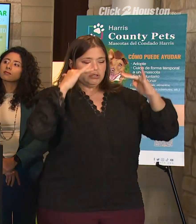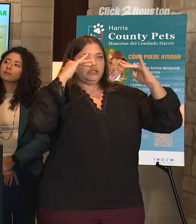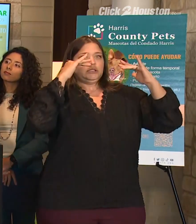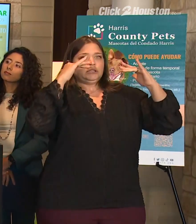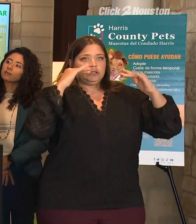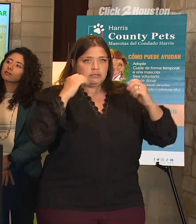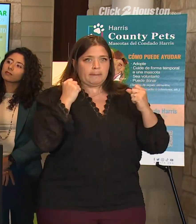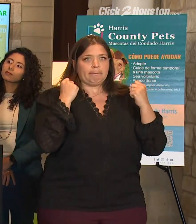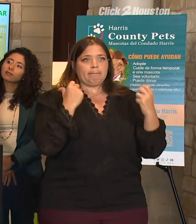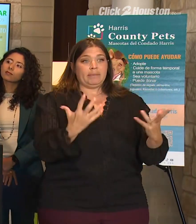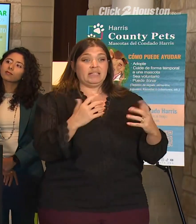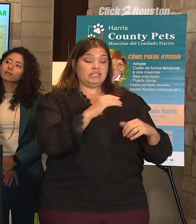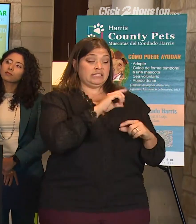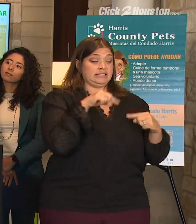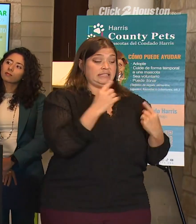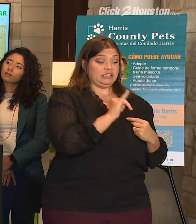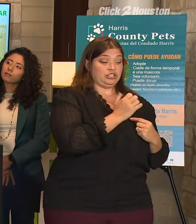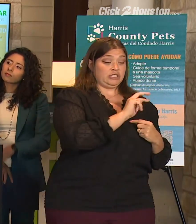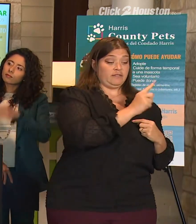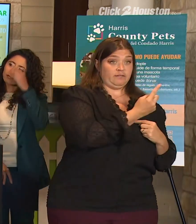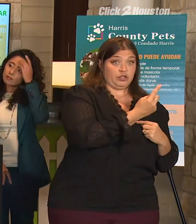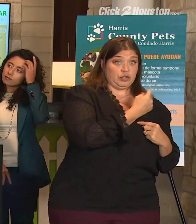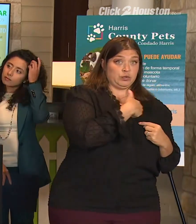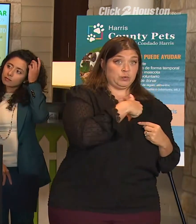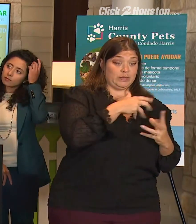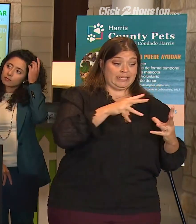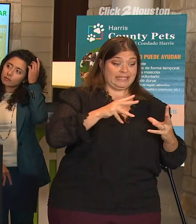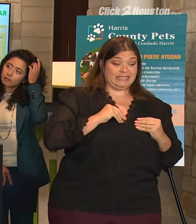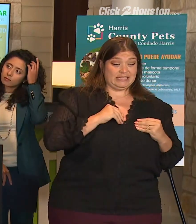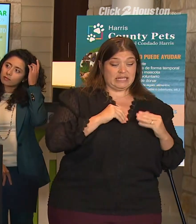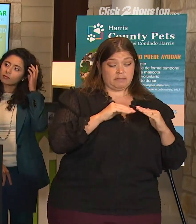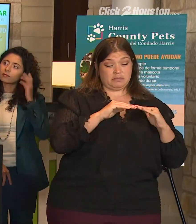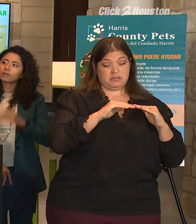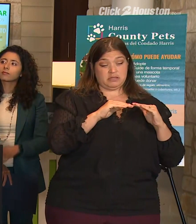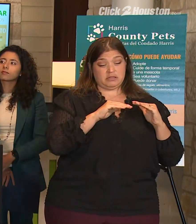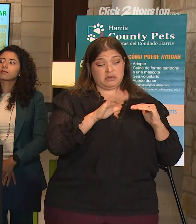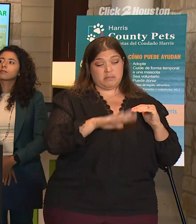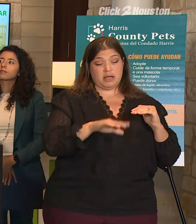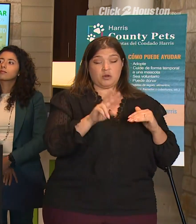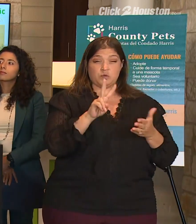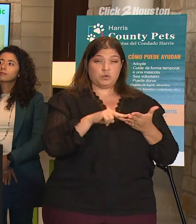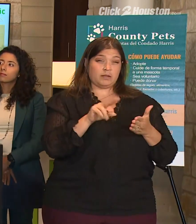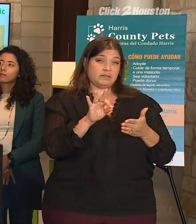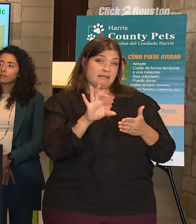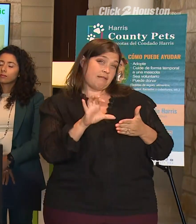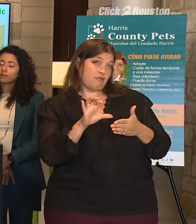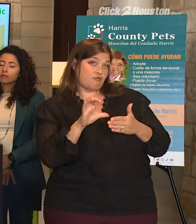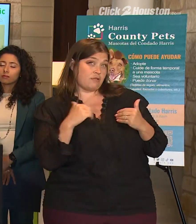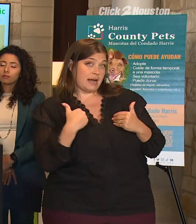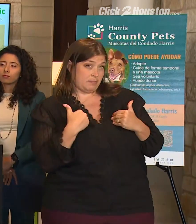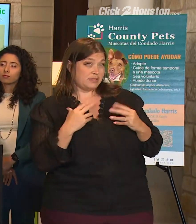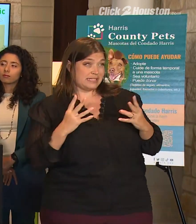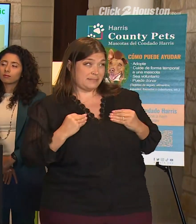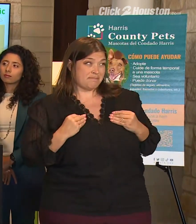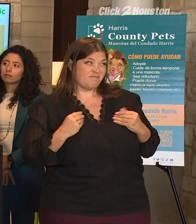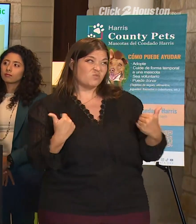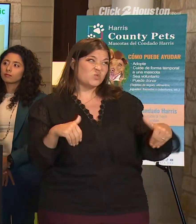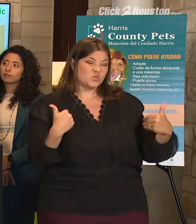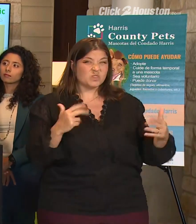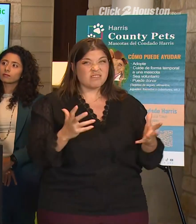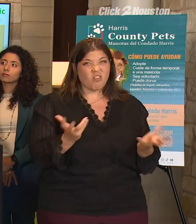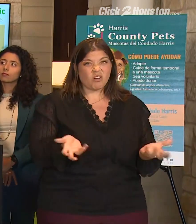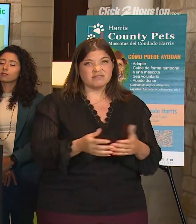Since the 1st of January this year, we've taken in just under 2,900 animals. And that's a lot.